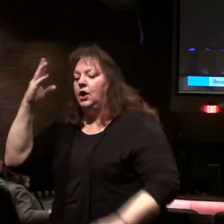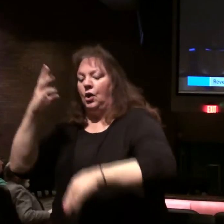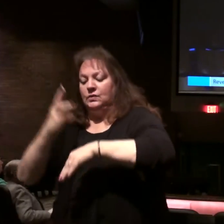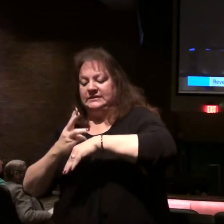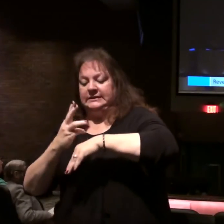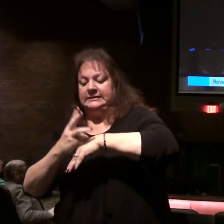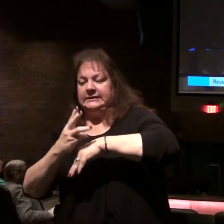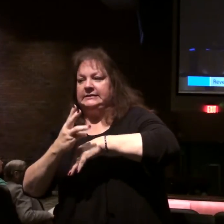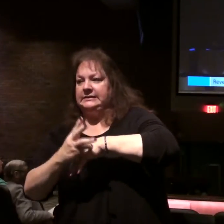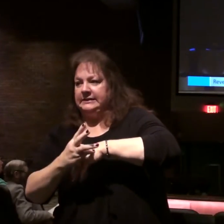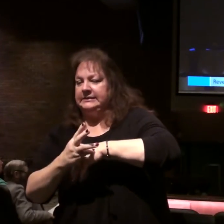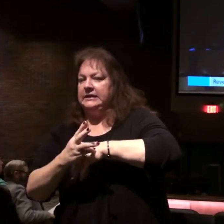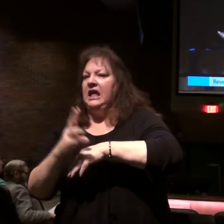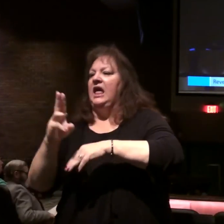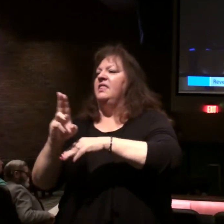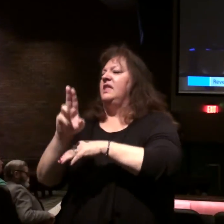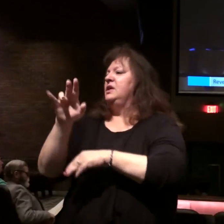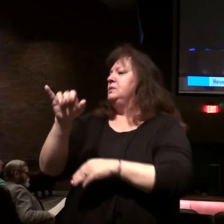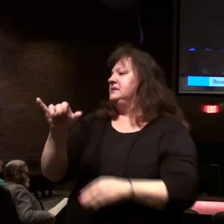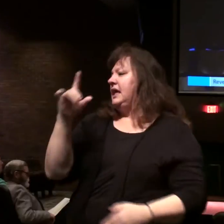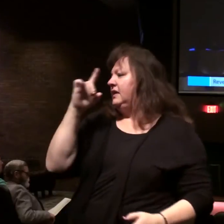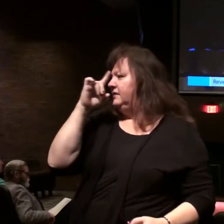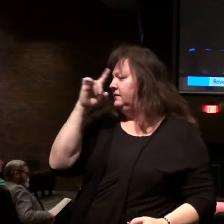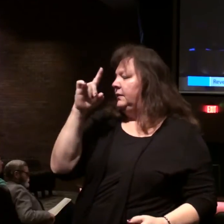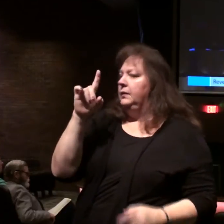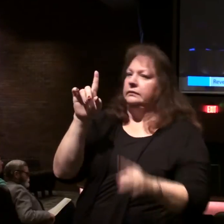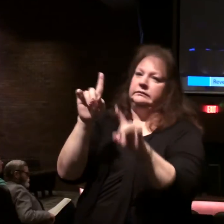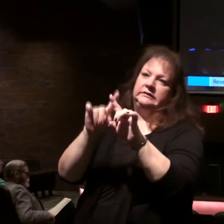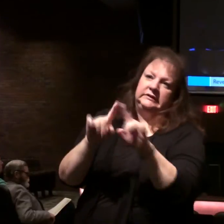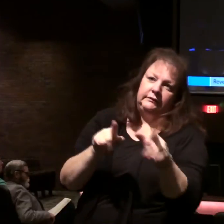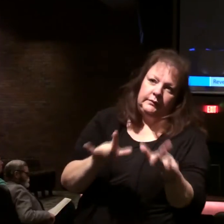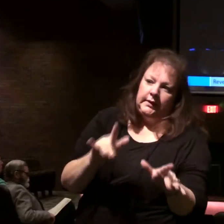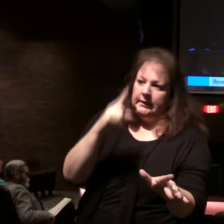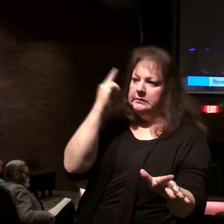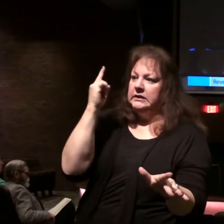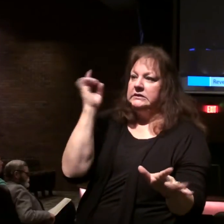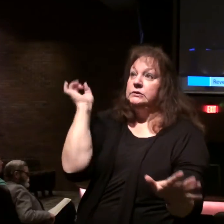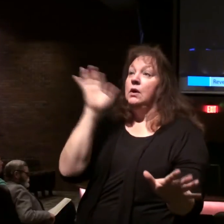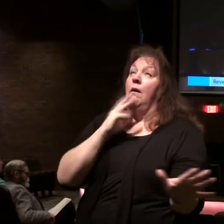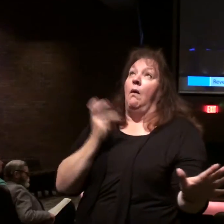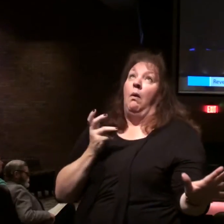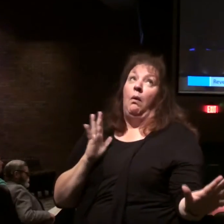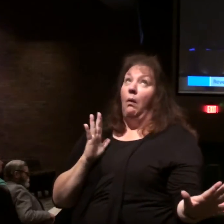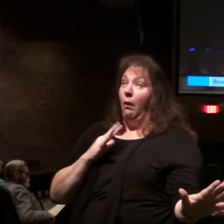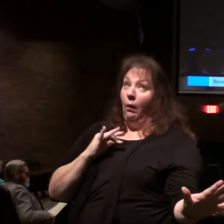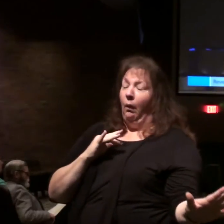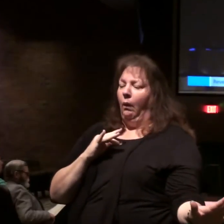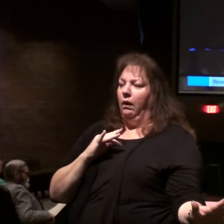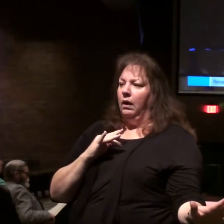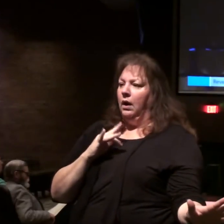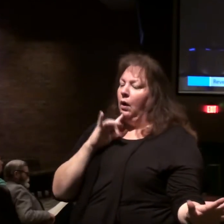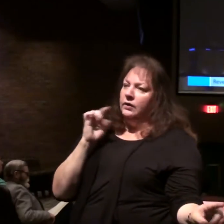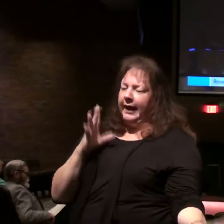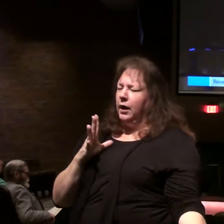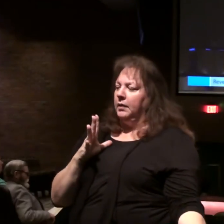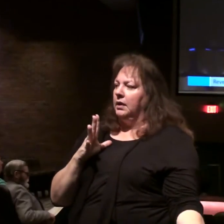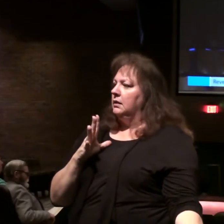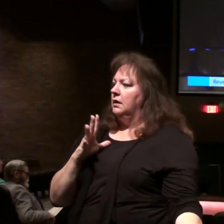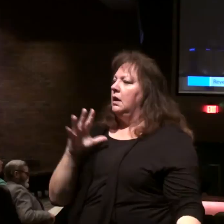666. And they'll use it in different ways just because it's something awesome and terrible.